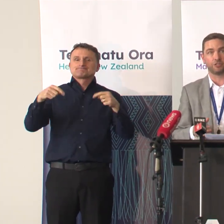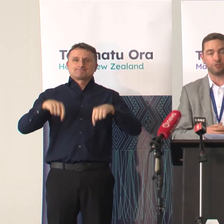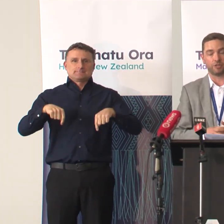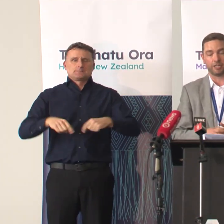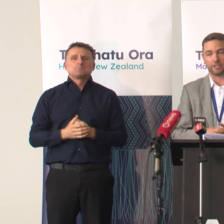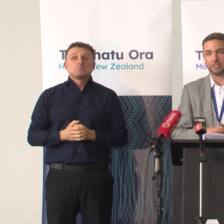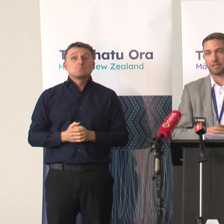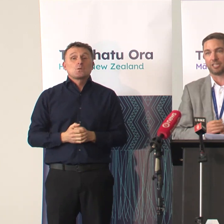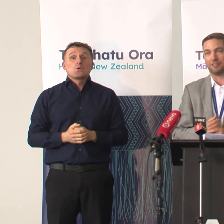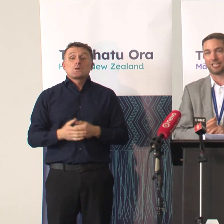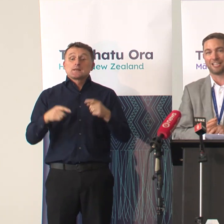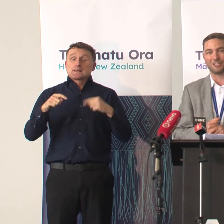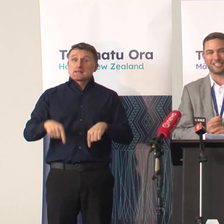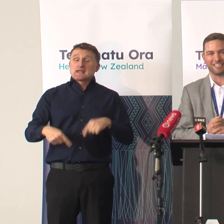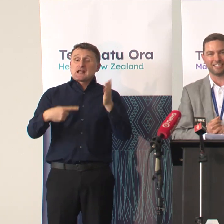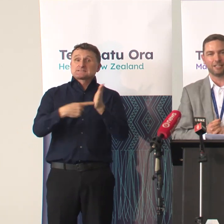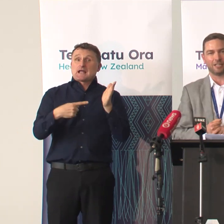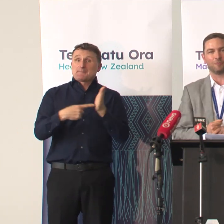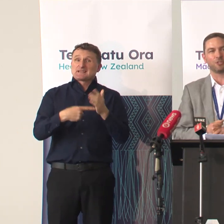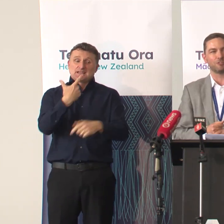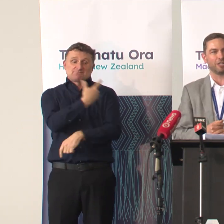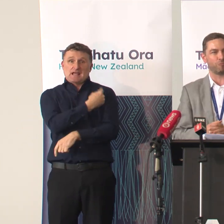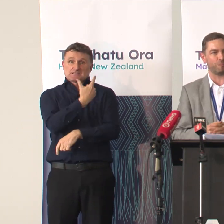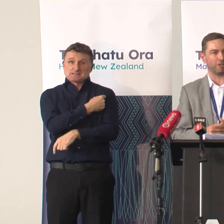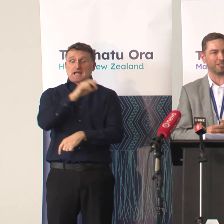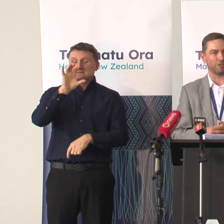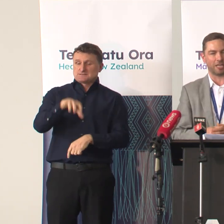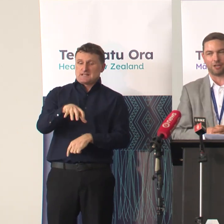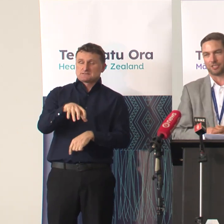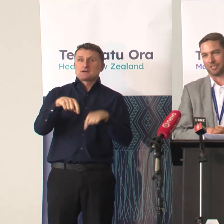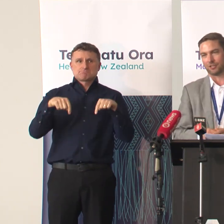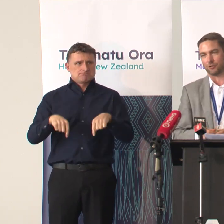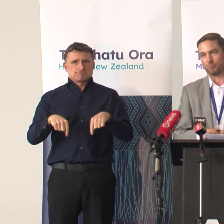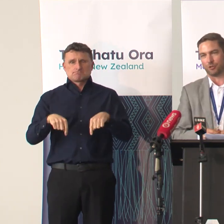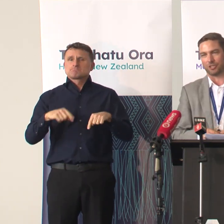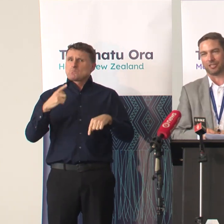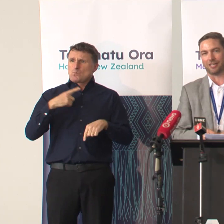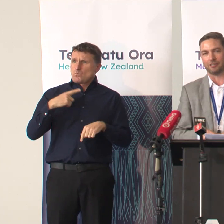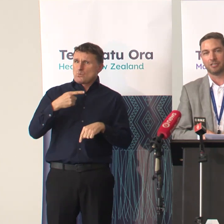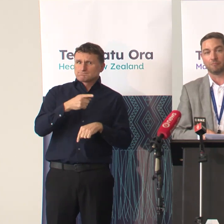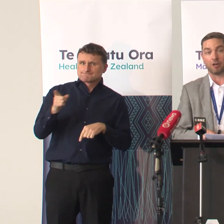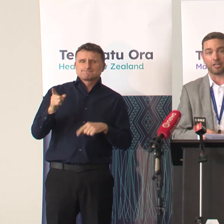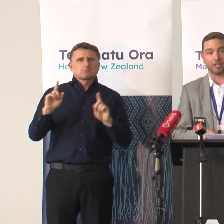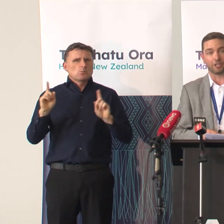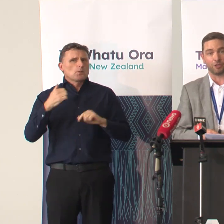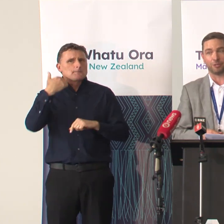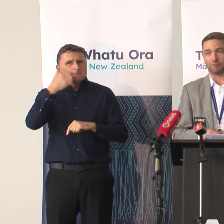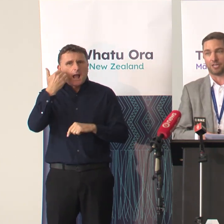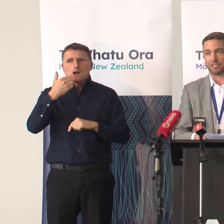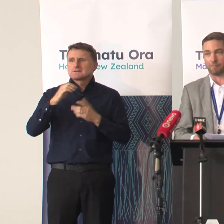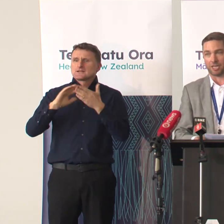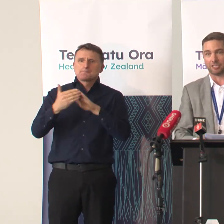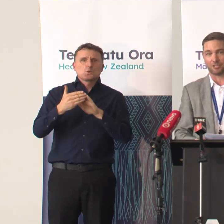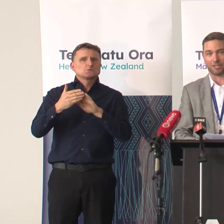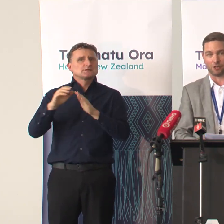here to the Tamaki vaccination centre which is really appropriate given the outsized contribution that our Māori and other community